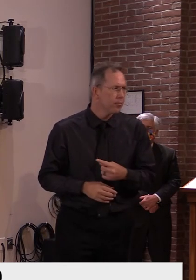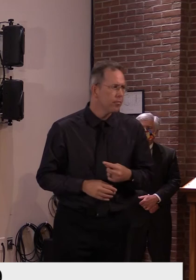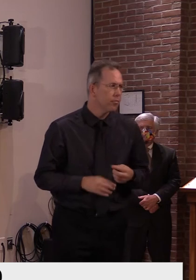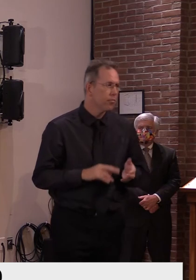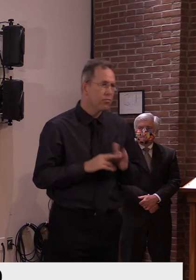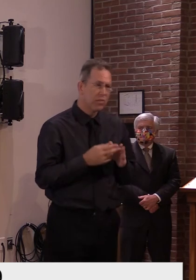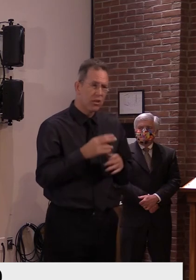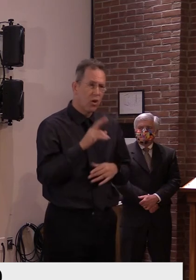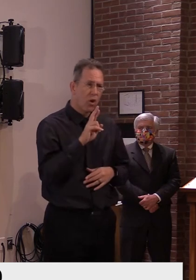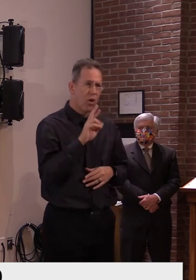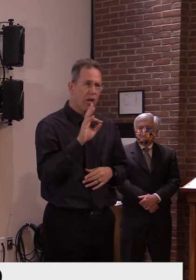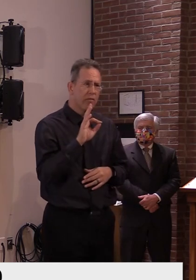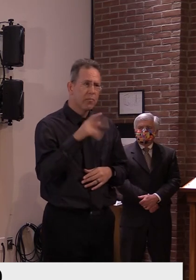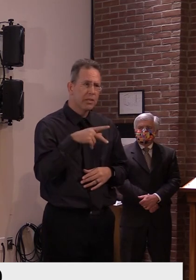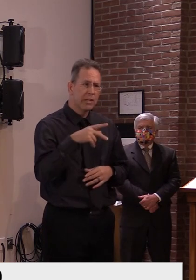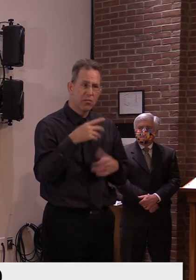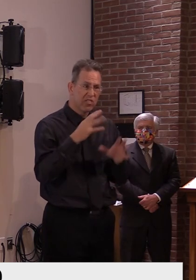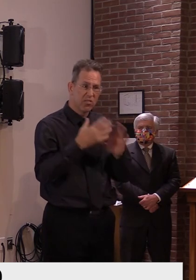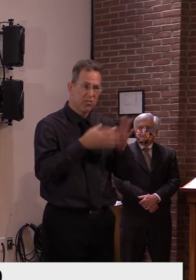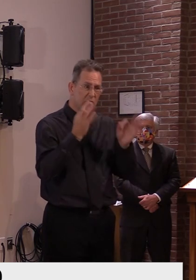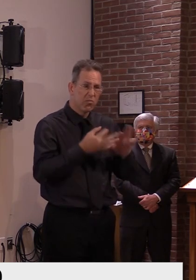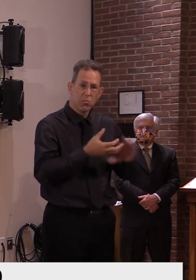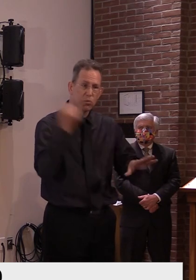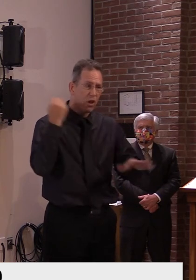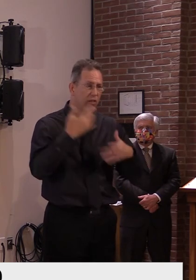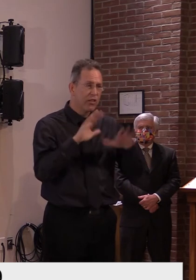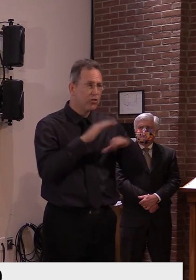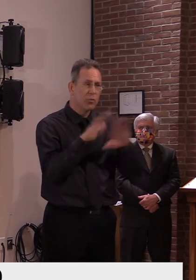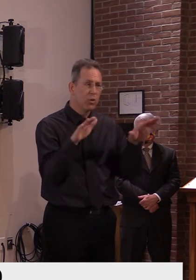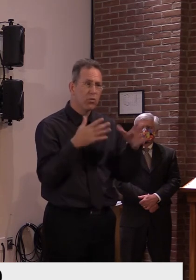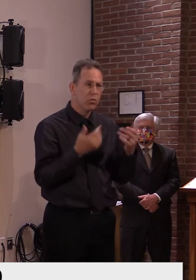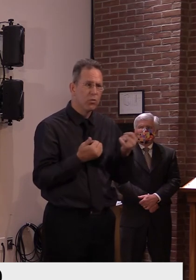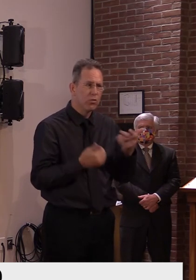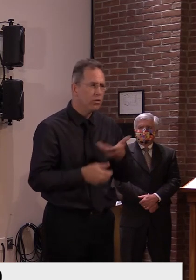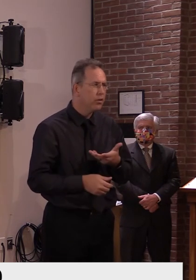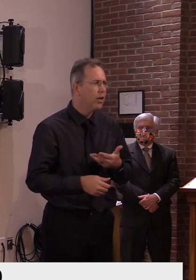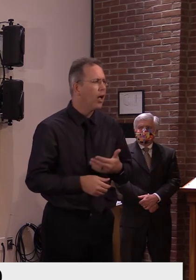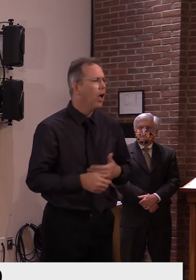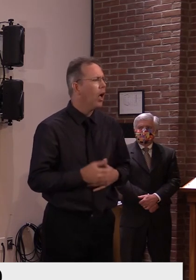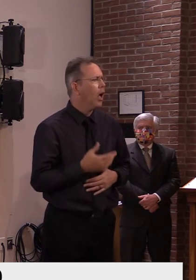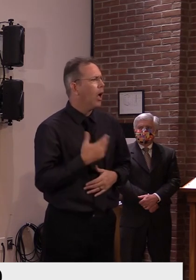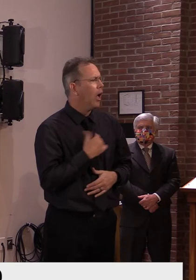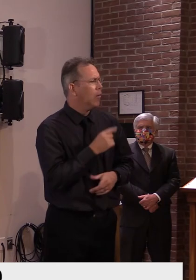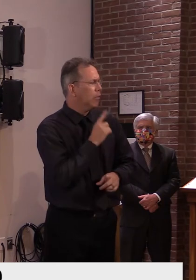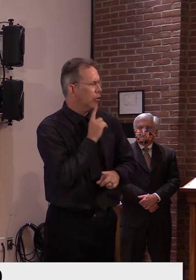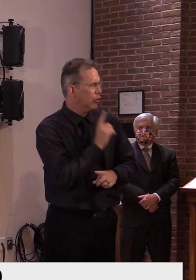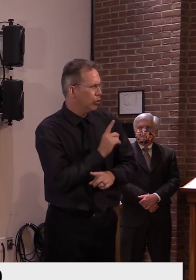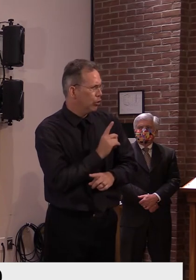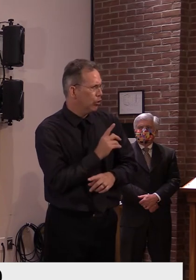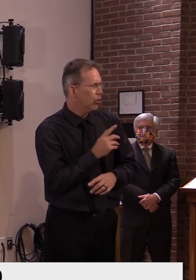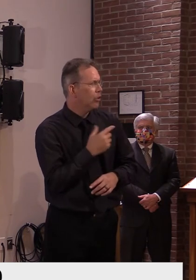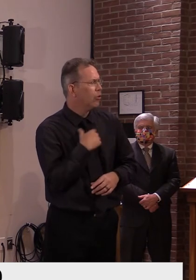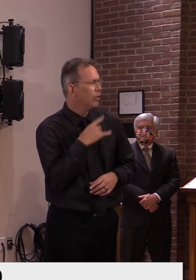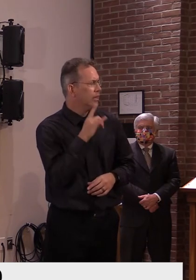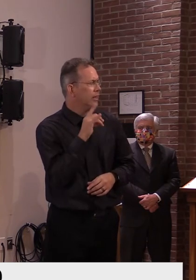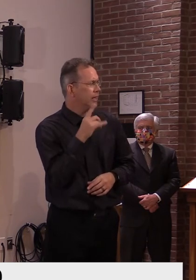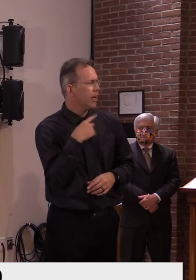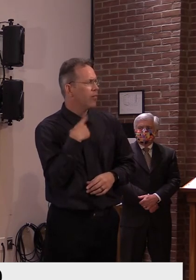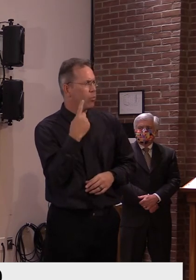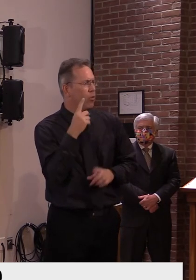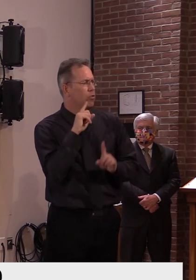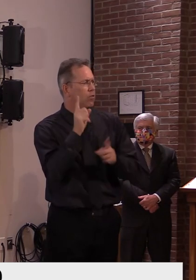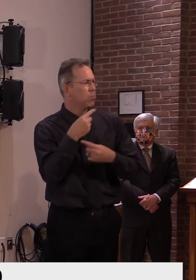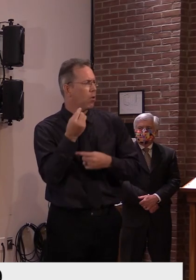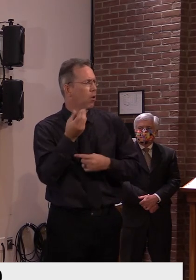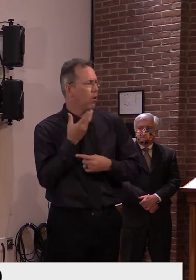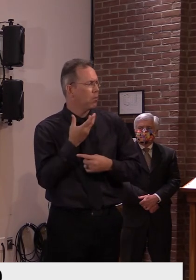um, and I, I should, I should check to be sure. I, I believe we received maybe one response, but I'm not positive of